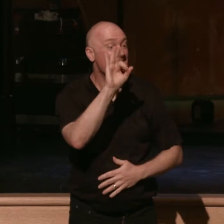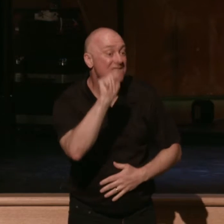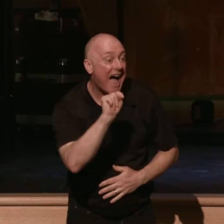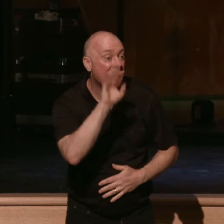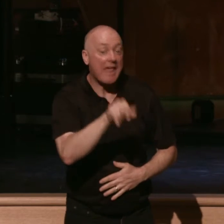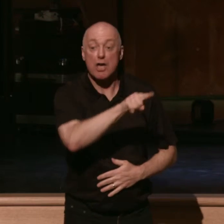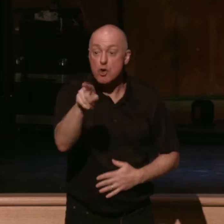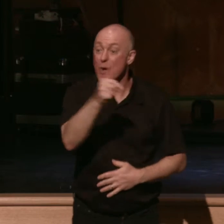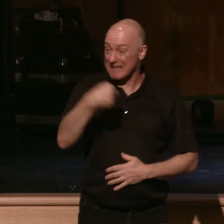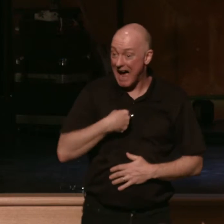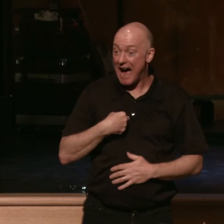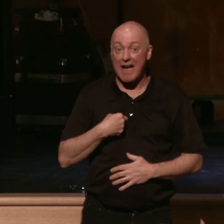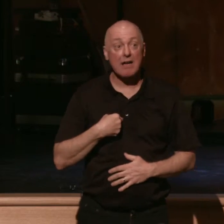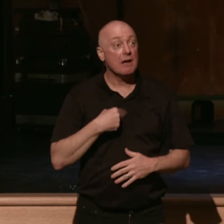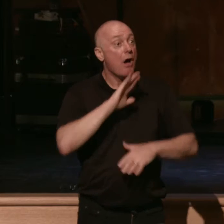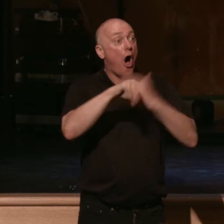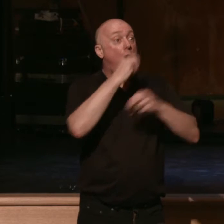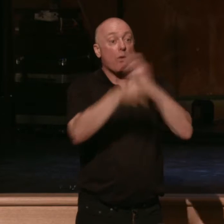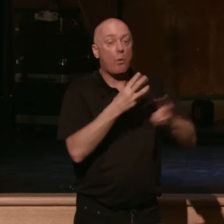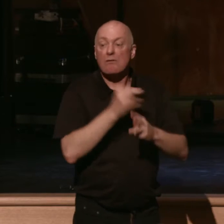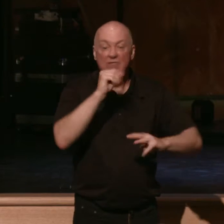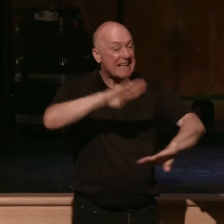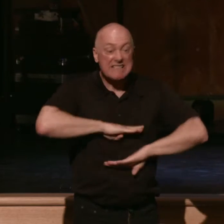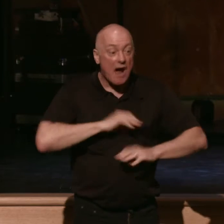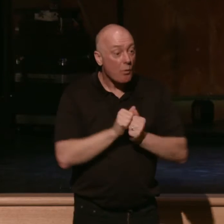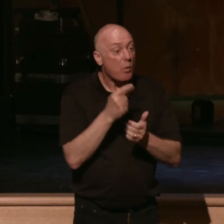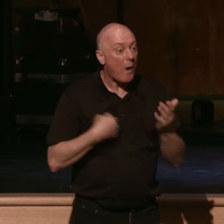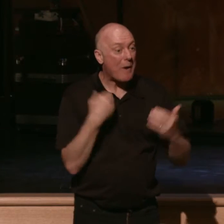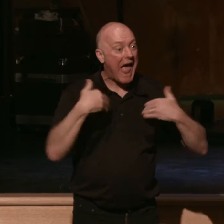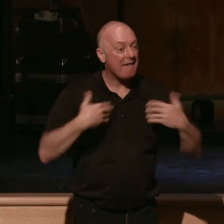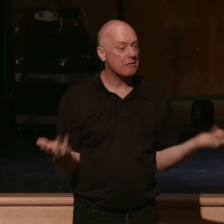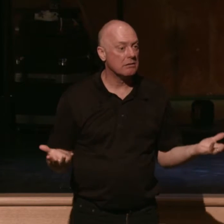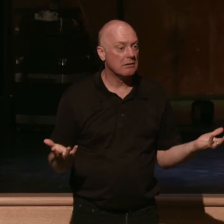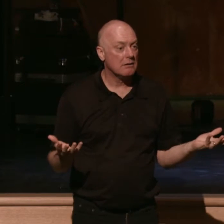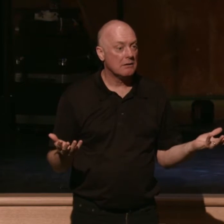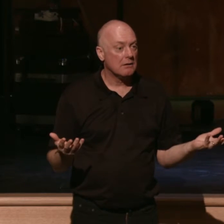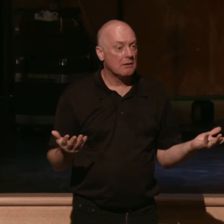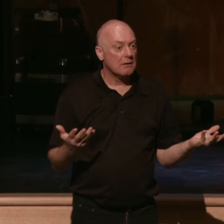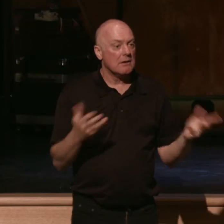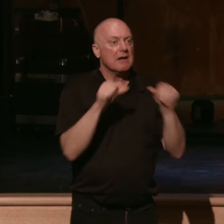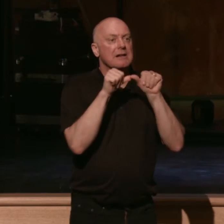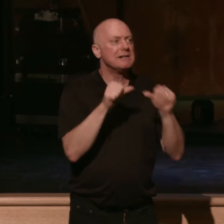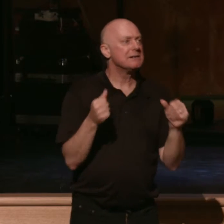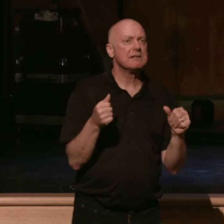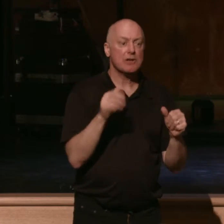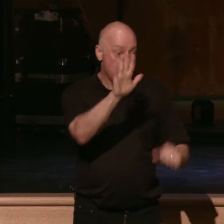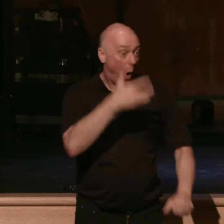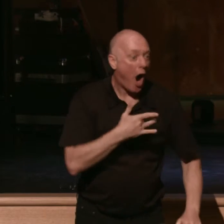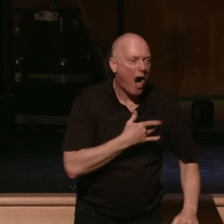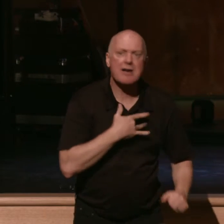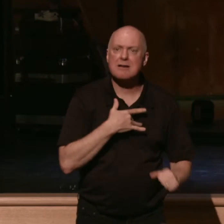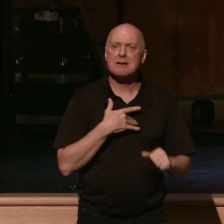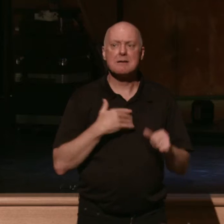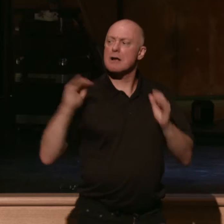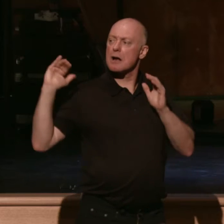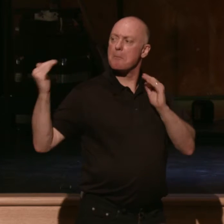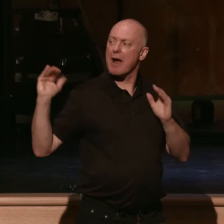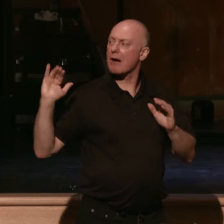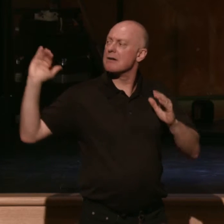you and I and the rest of the world are not content with what we have. The continual drive in your heart to compare yourself, to compare your